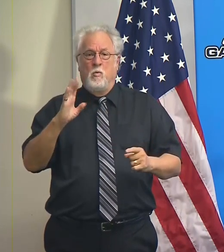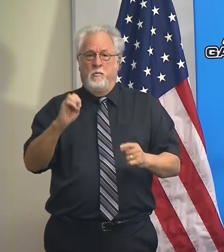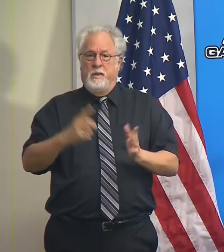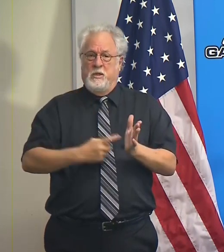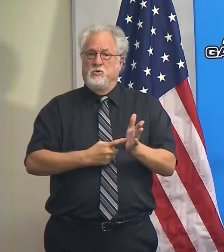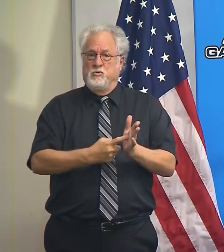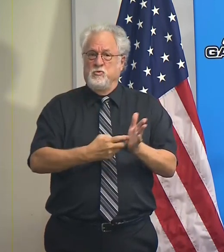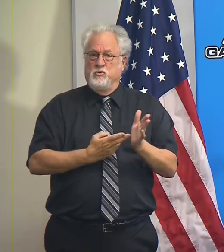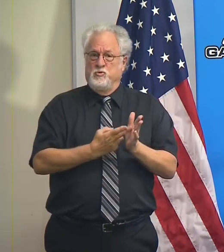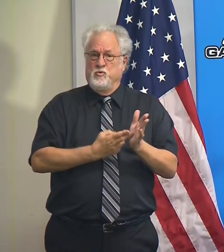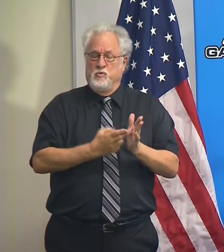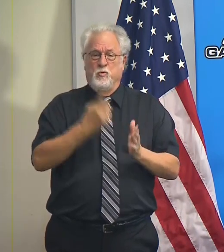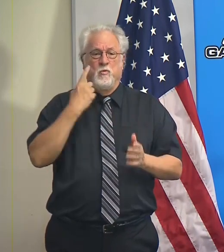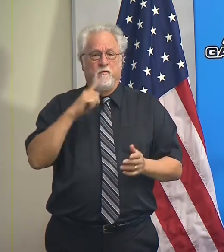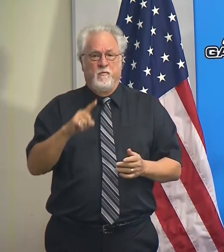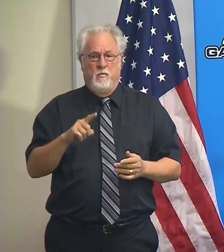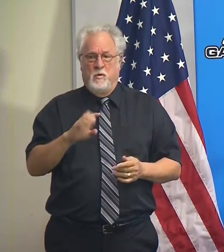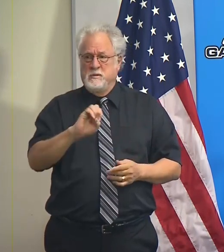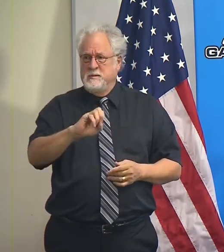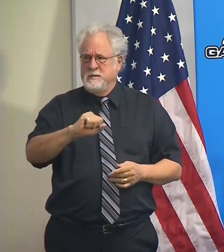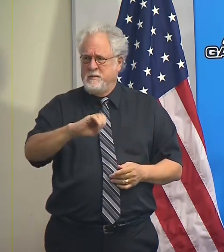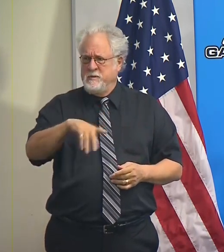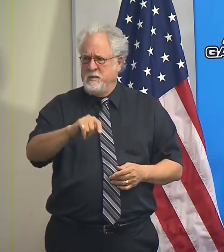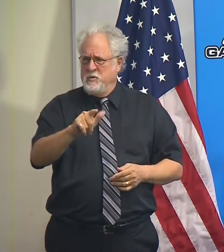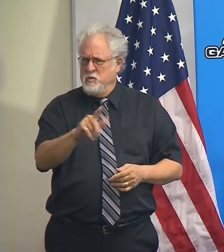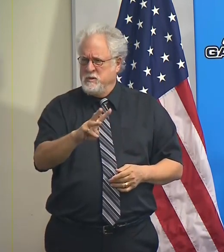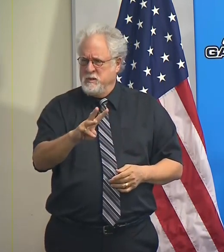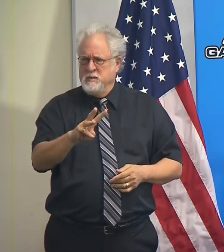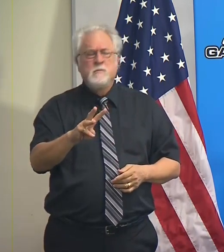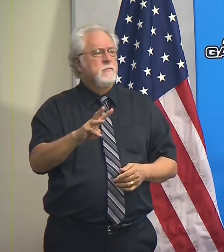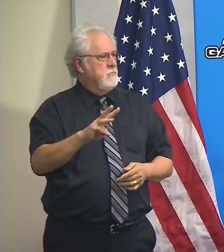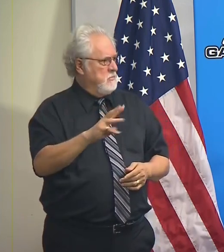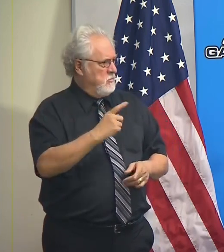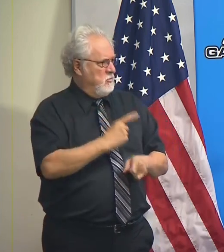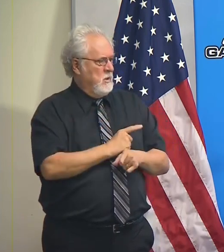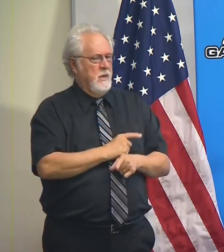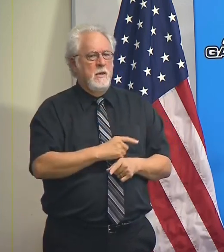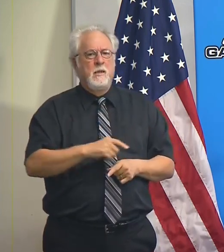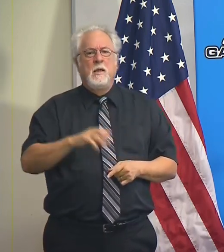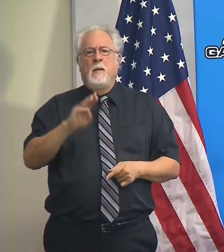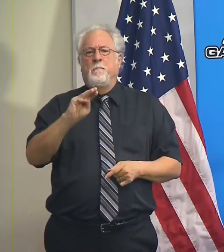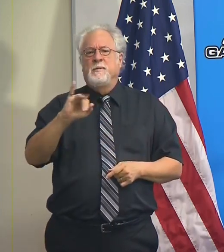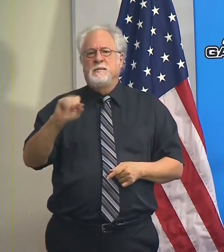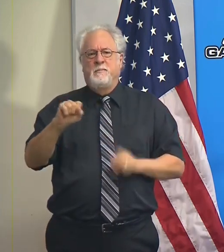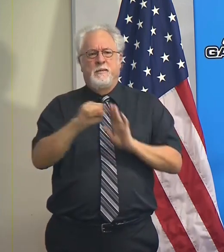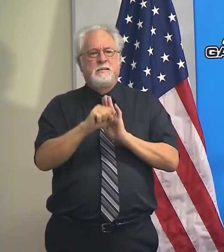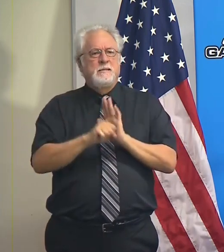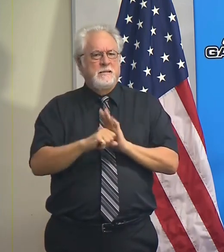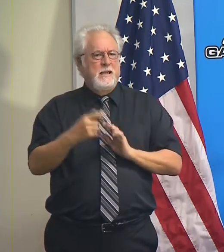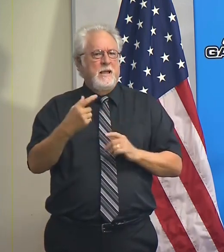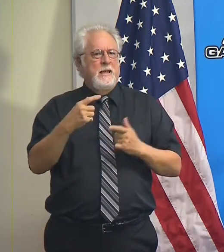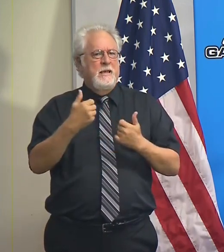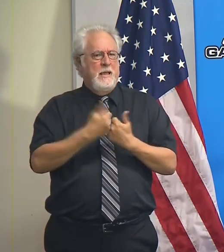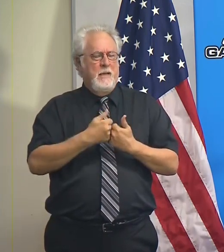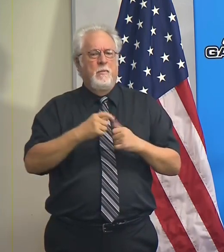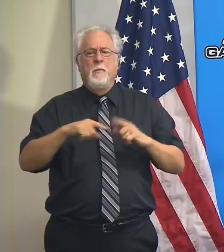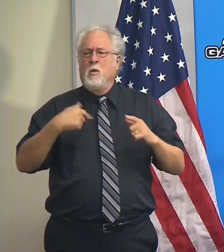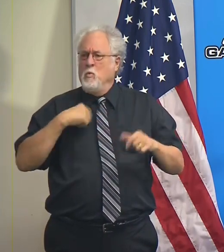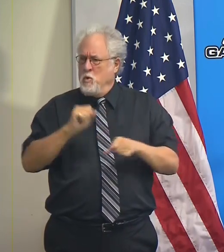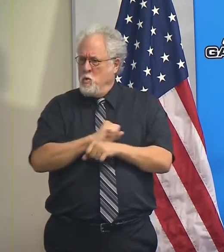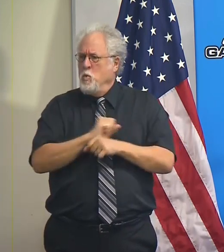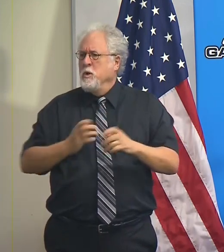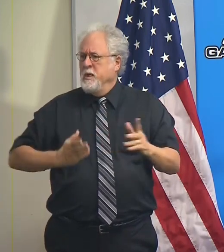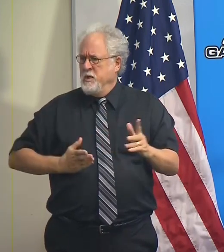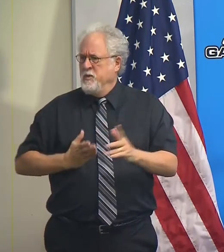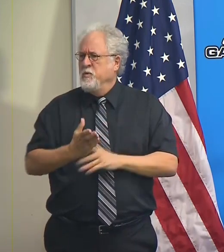for I think it's September 26th, right? The Mississippi State game. Yeah. And and so but we're working through that